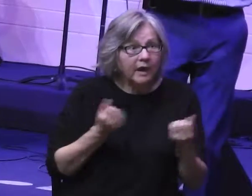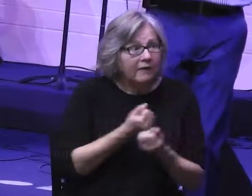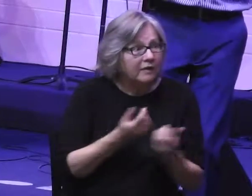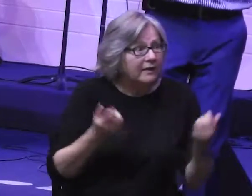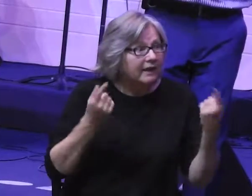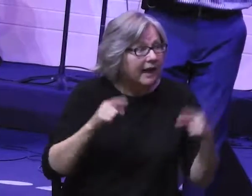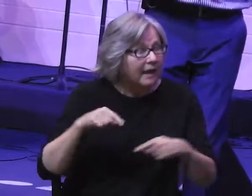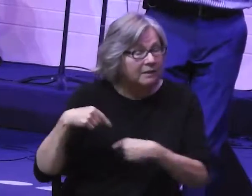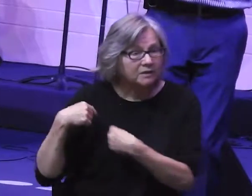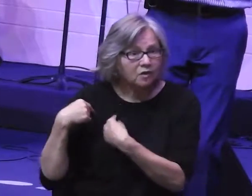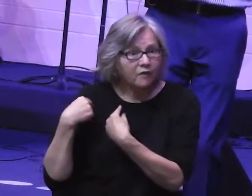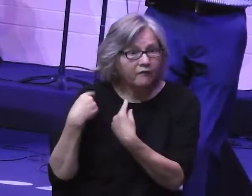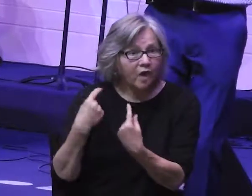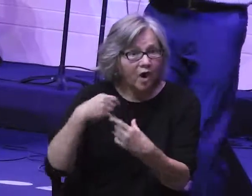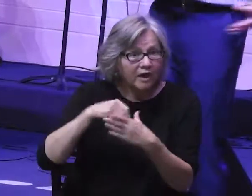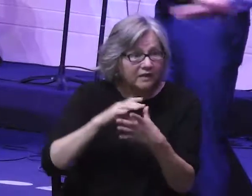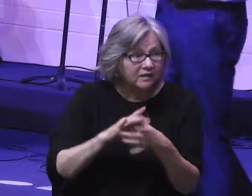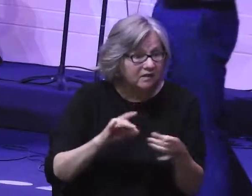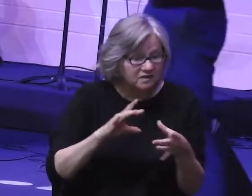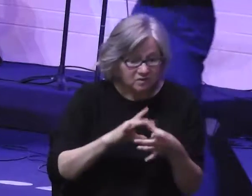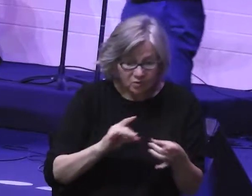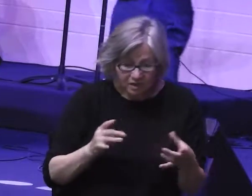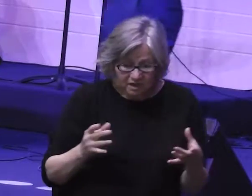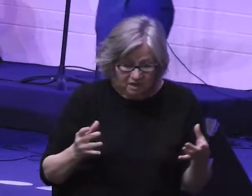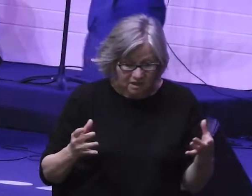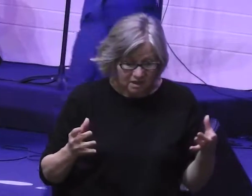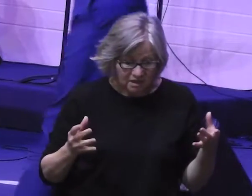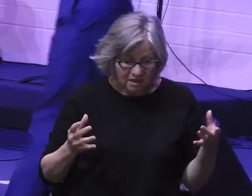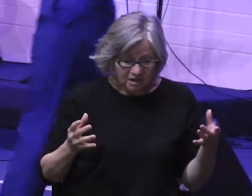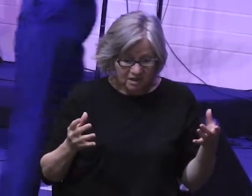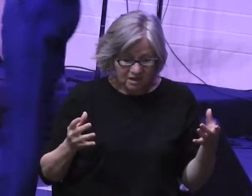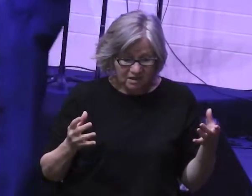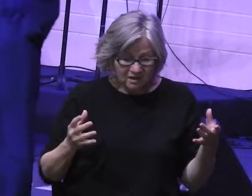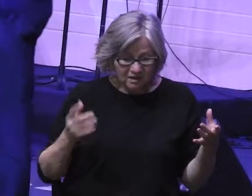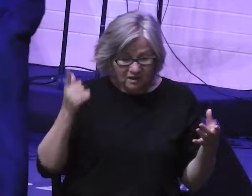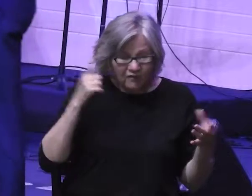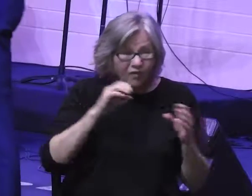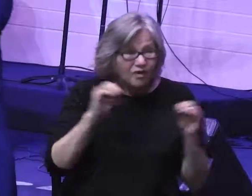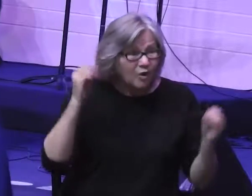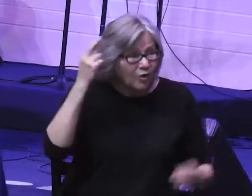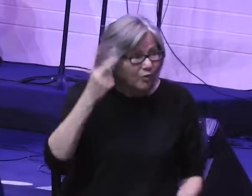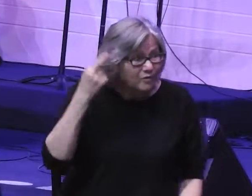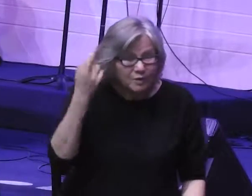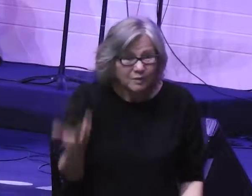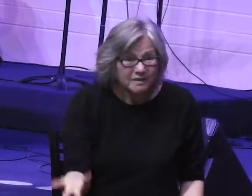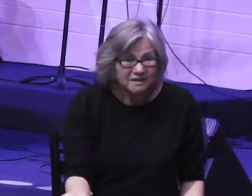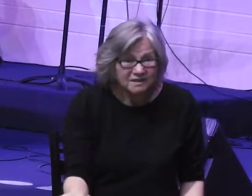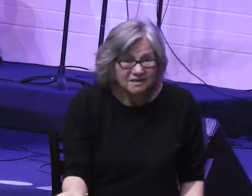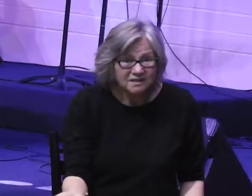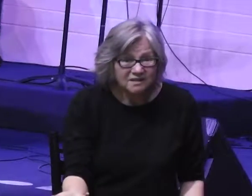has everything that's happened so far in the story been for no purpose?